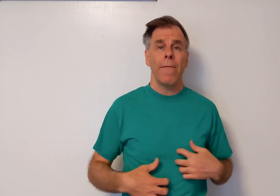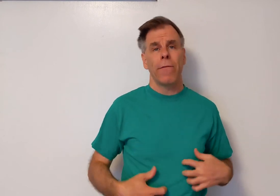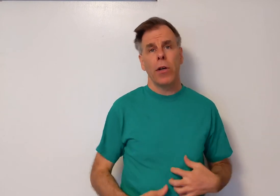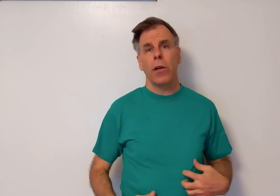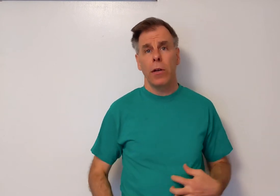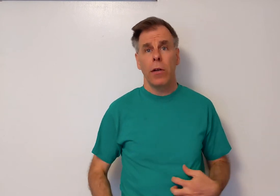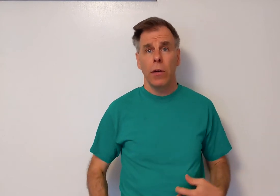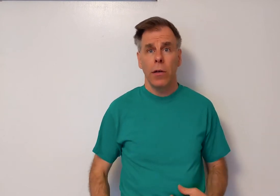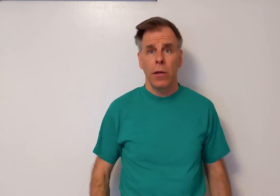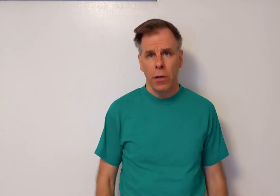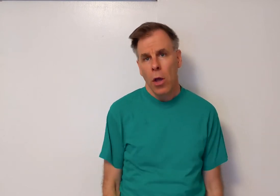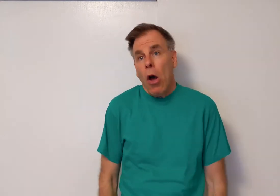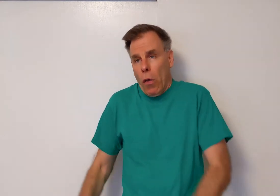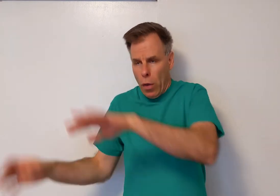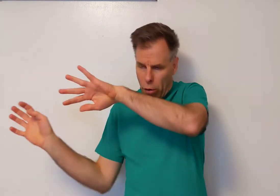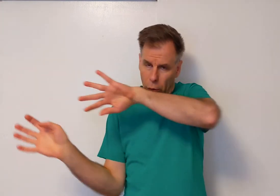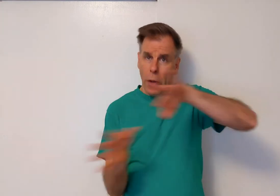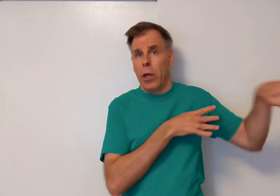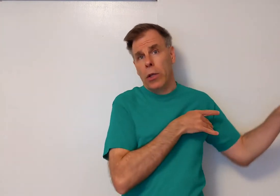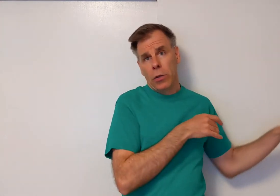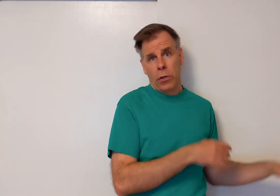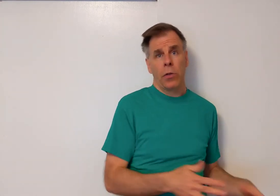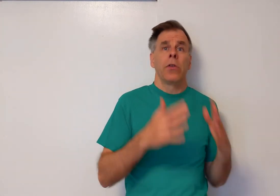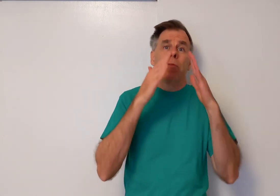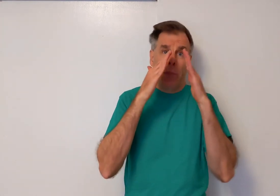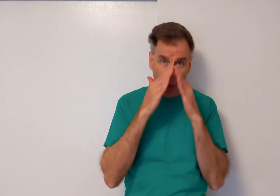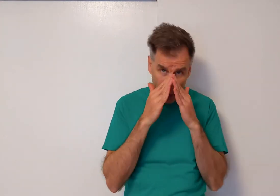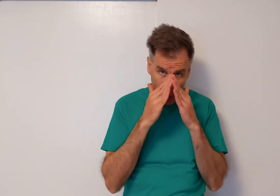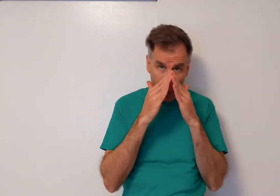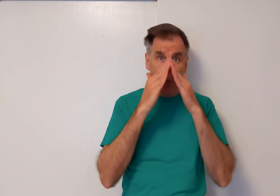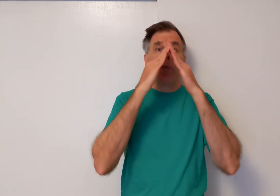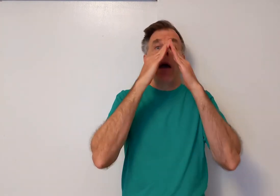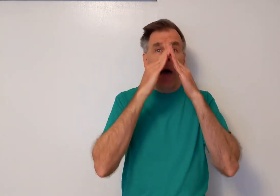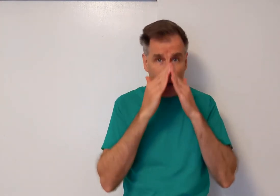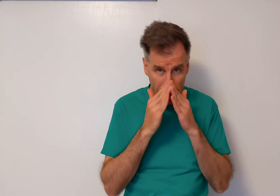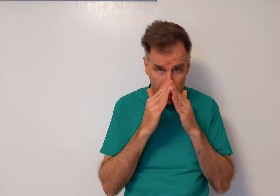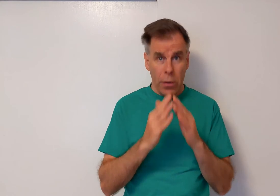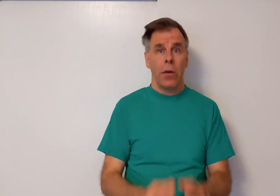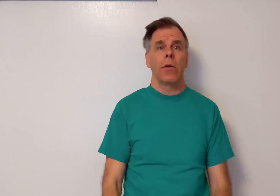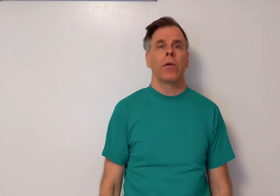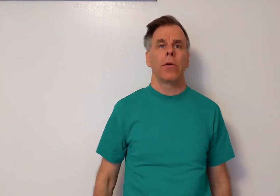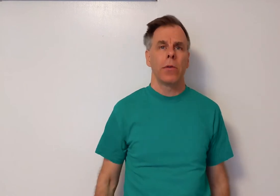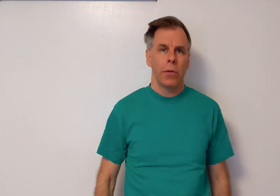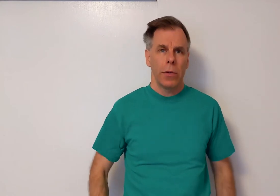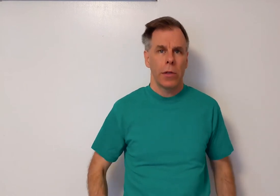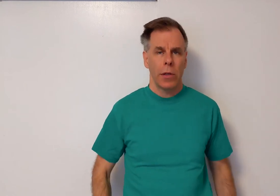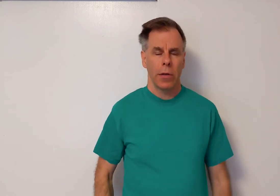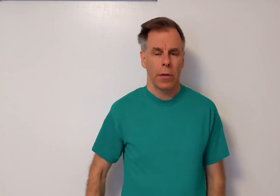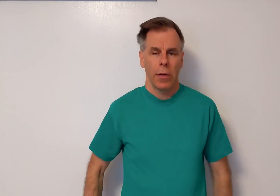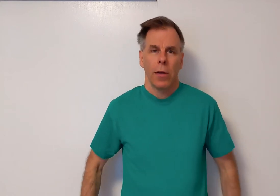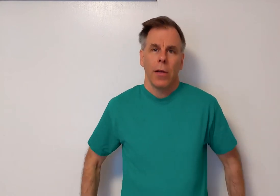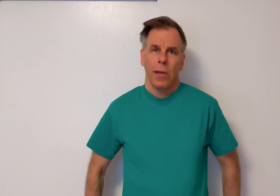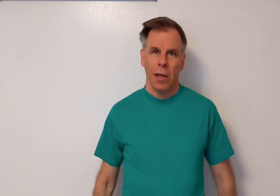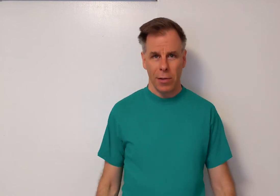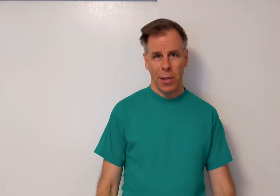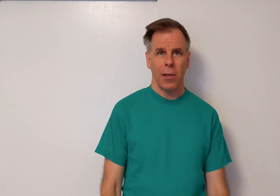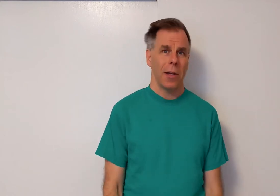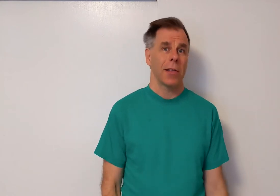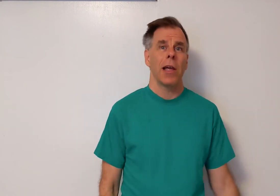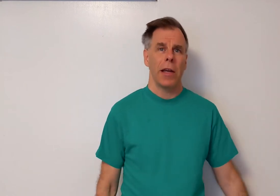fur. The wind blows my nose. Now sing the next line